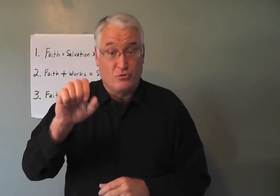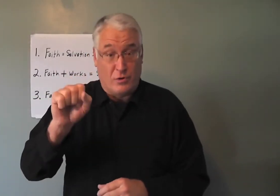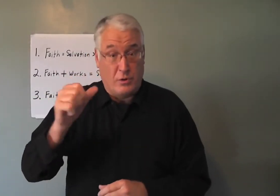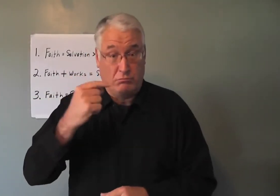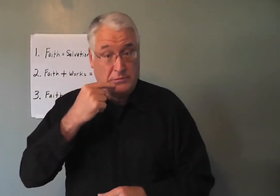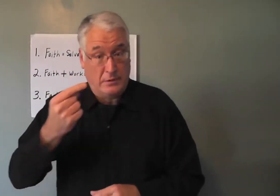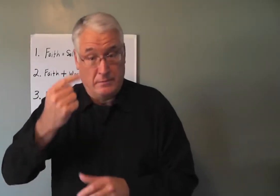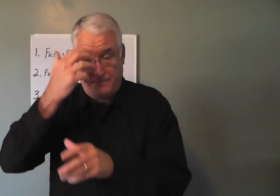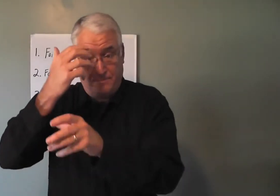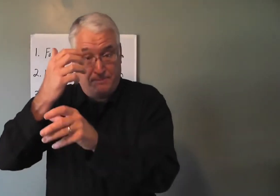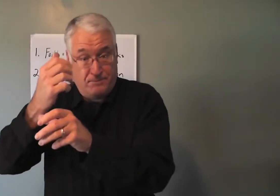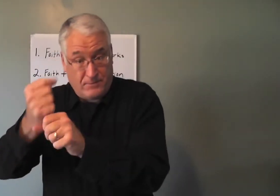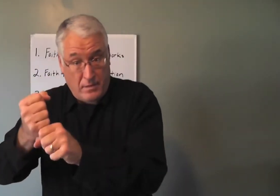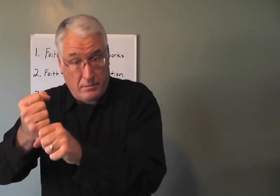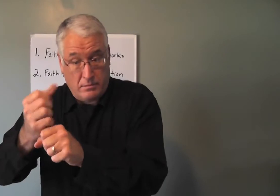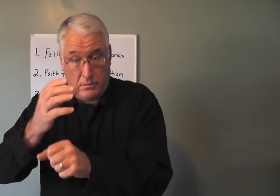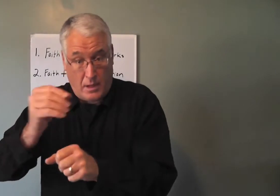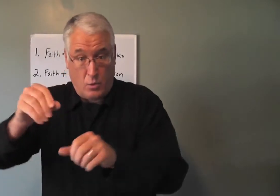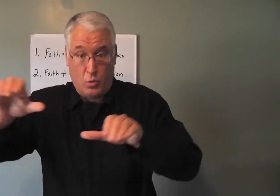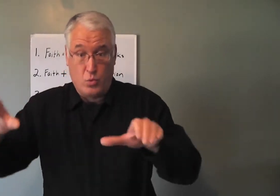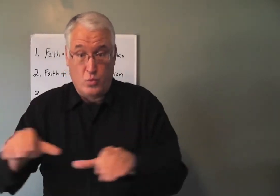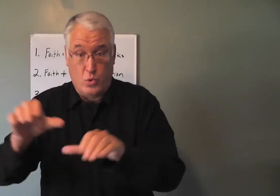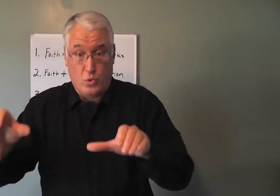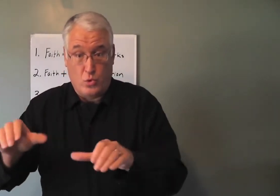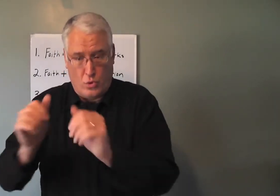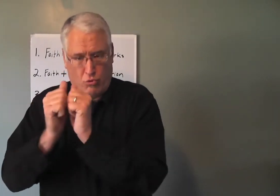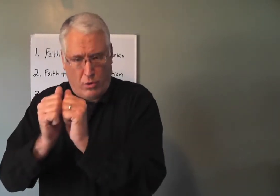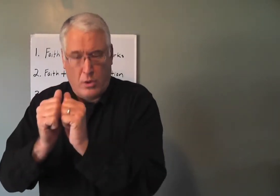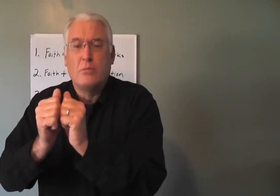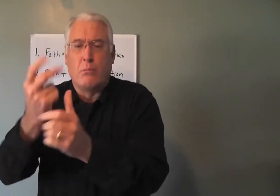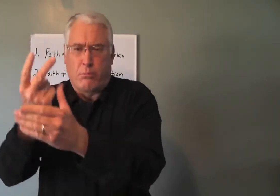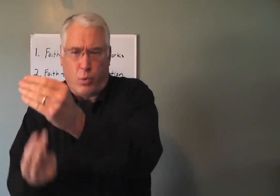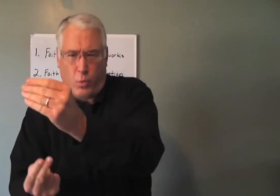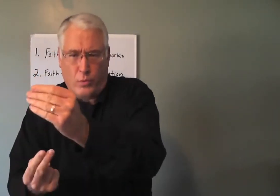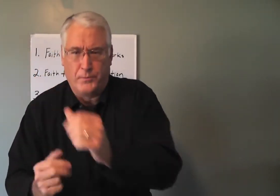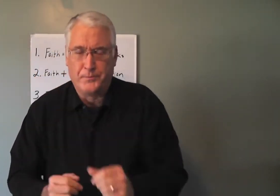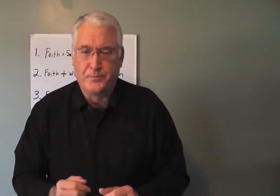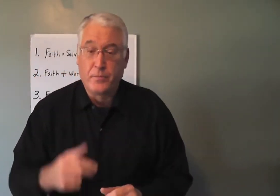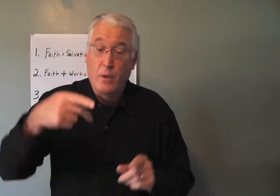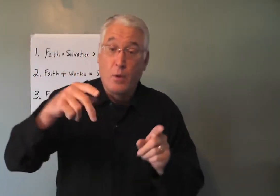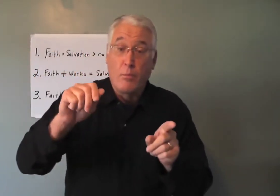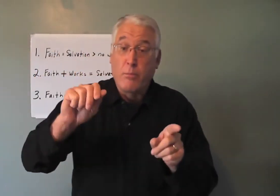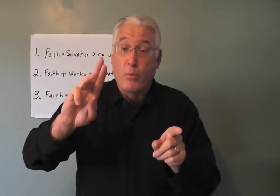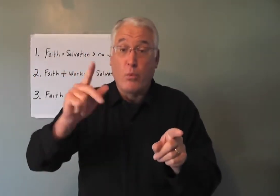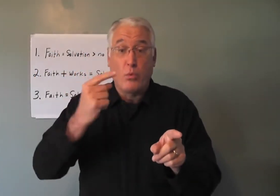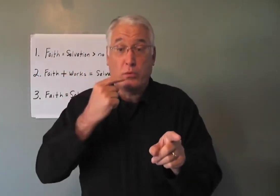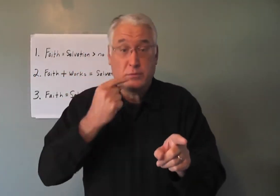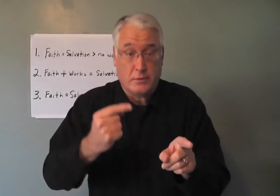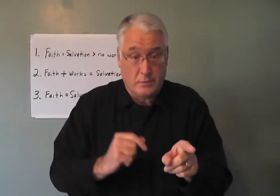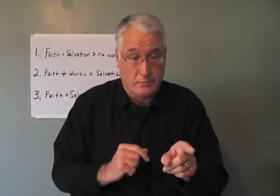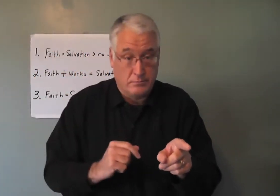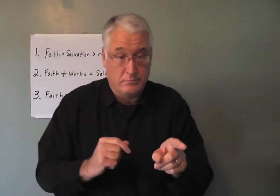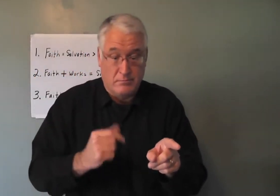Well, James says faith without works together. And Paul says